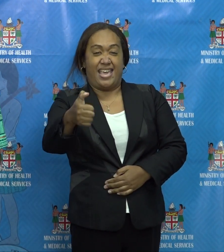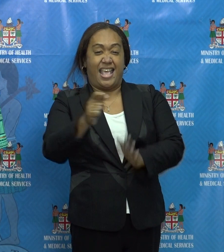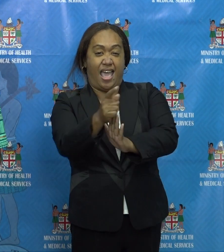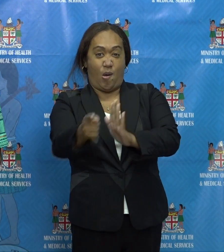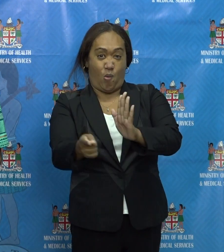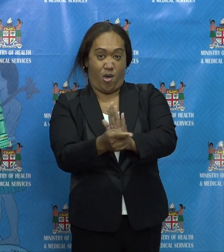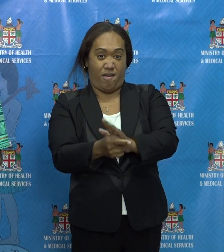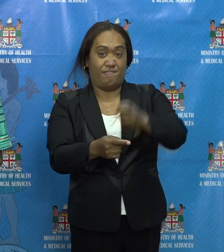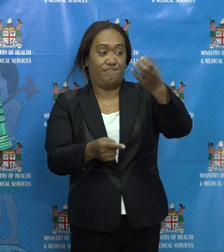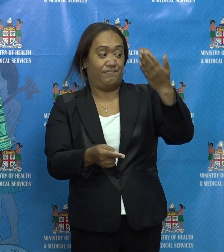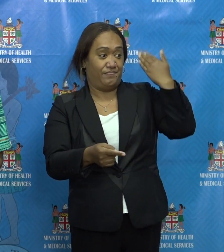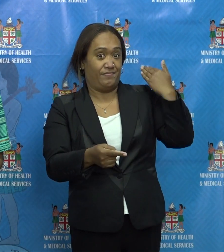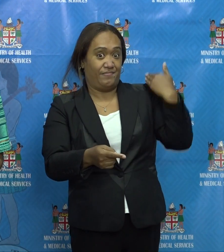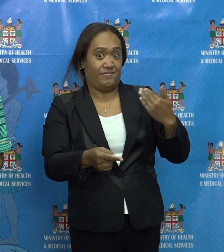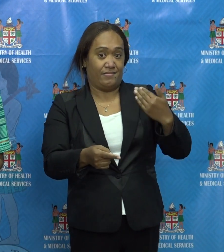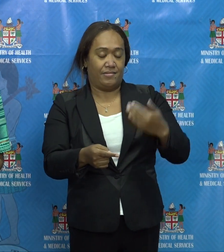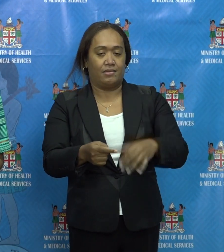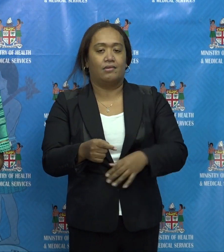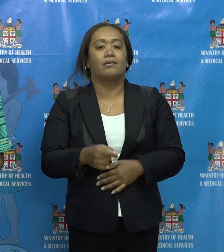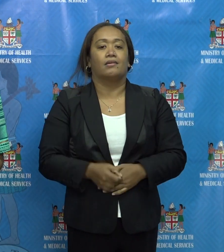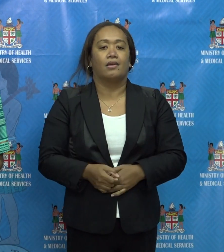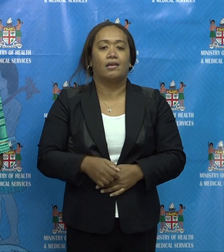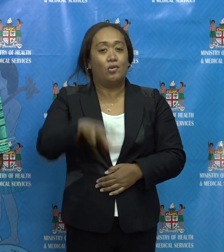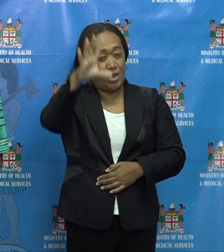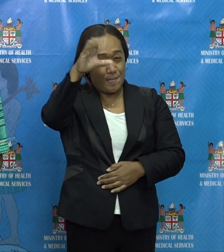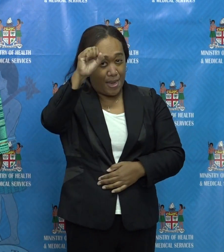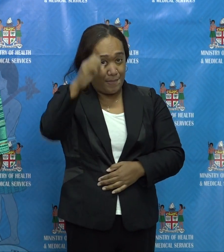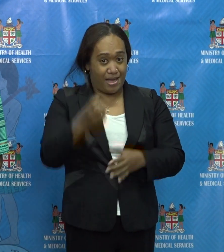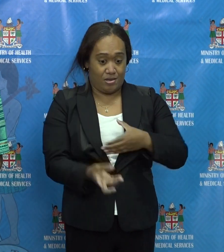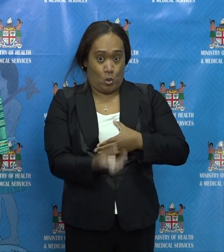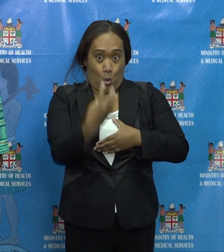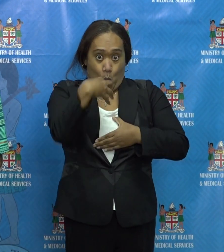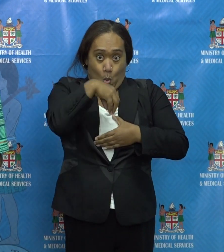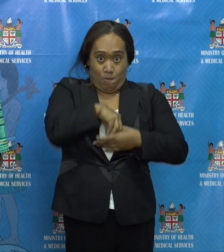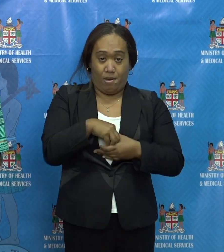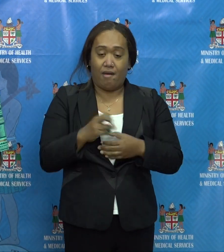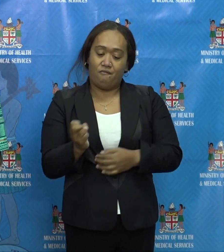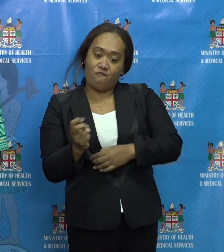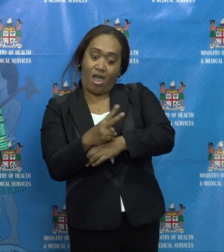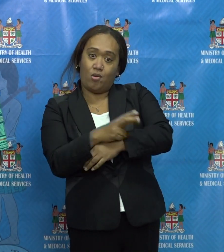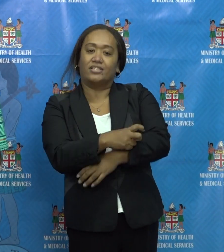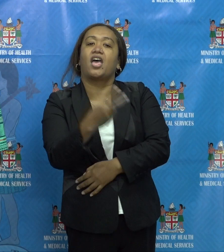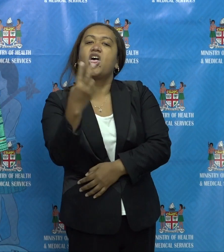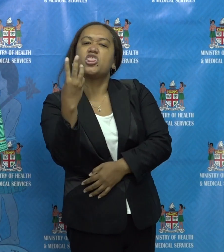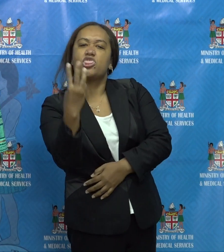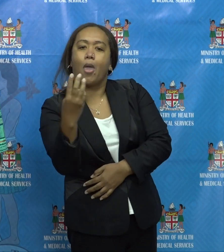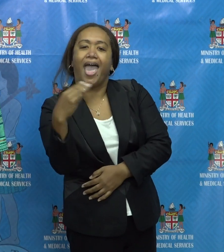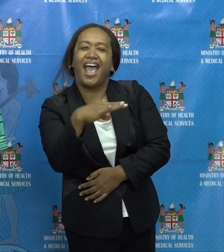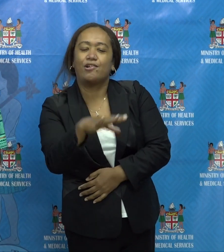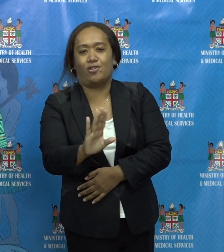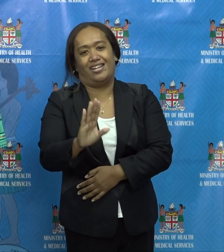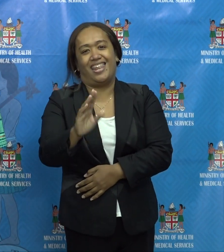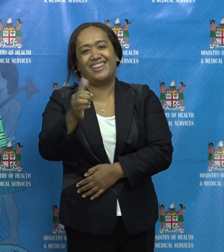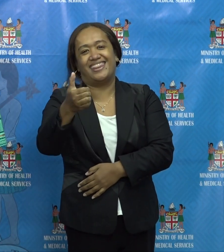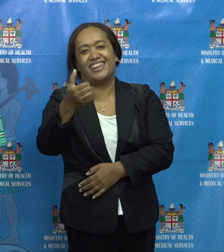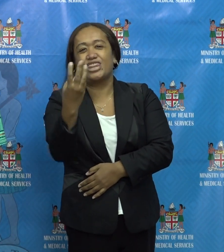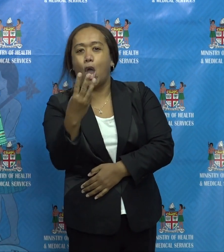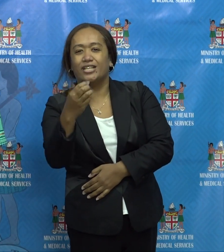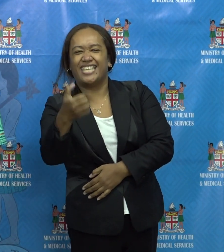Meanwhile, the incubation period for the virus is 336 hours, or two full weeks.